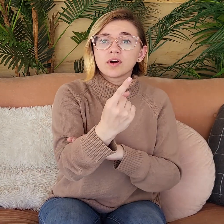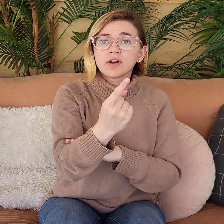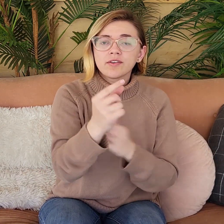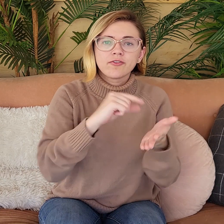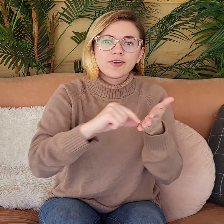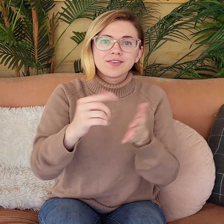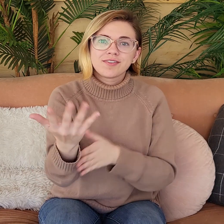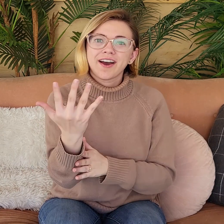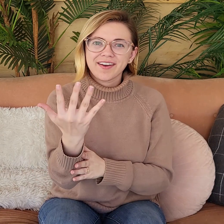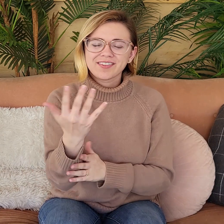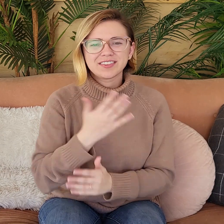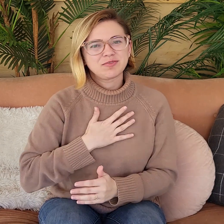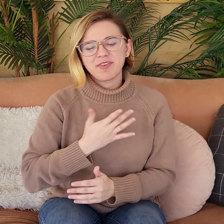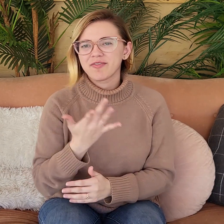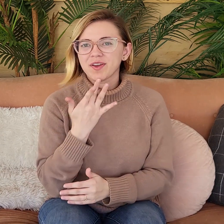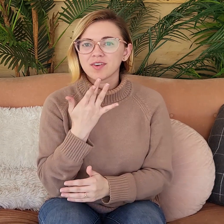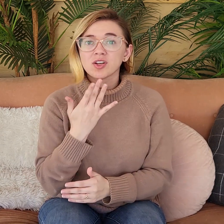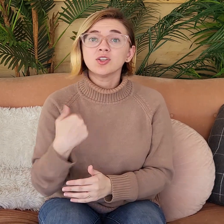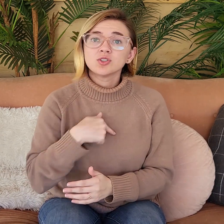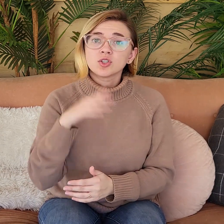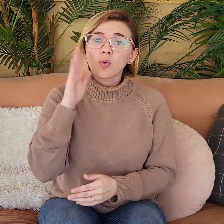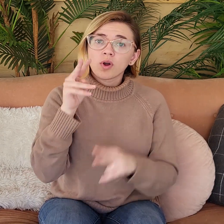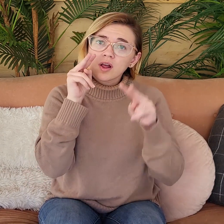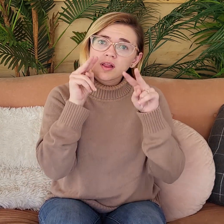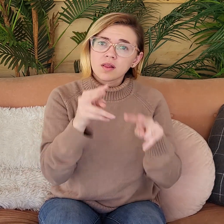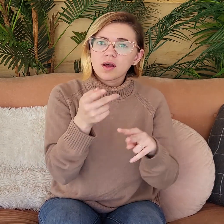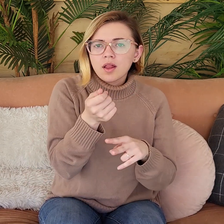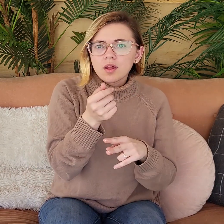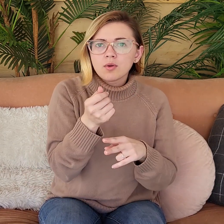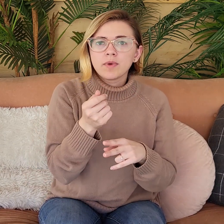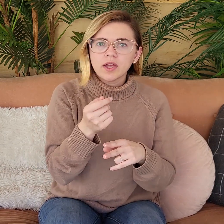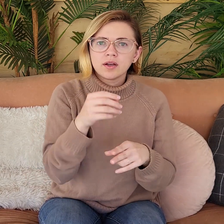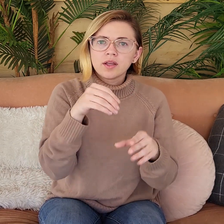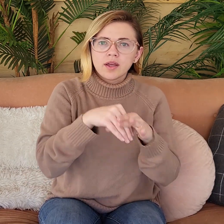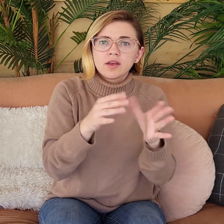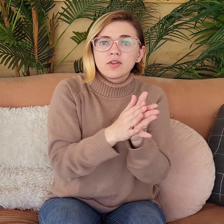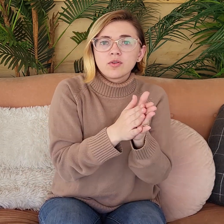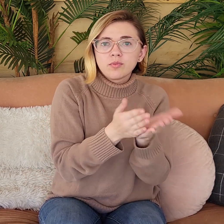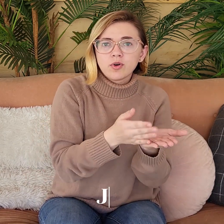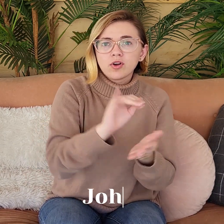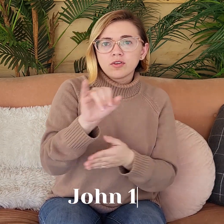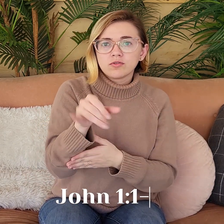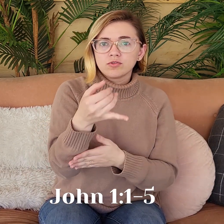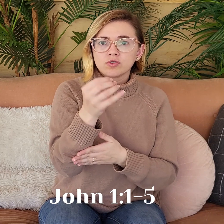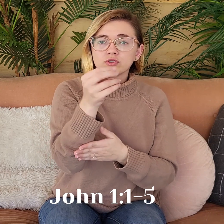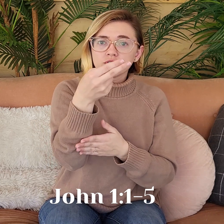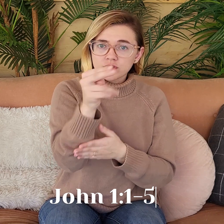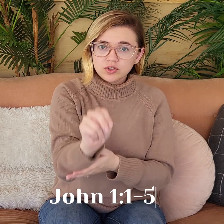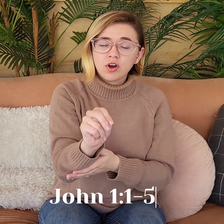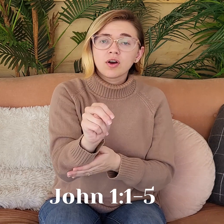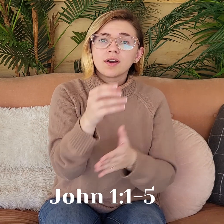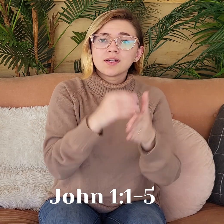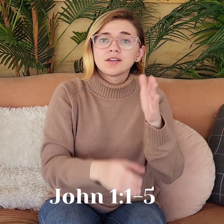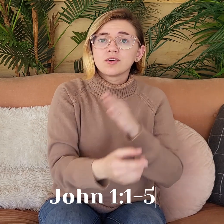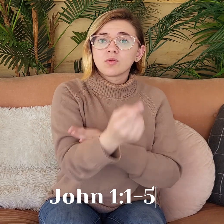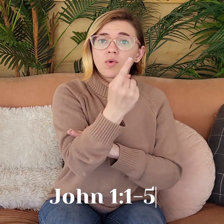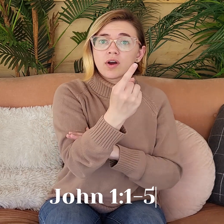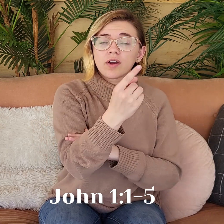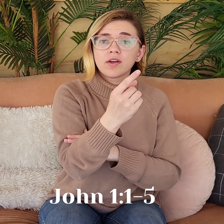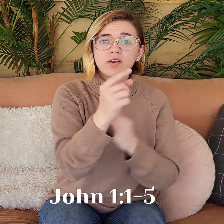It's in chapter 1 and it's verse 5. That's my favorite. So we are going to look at a little bit in the book of John. We'll be